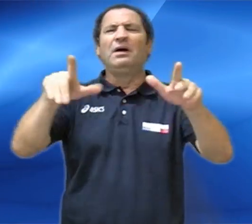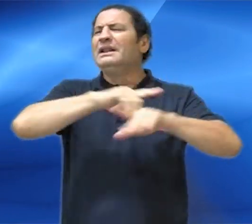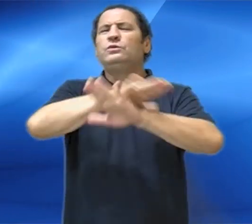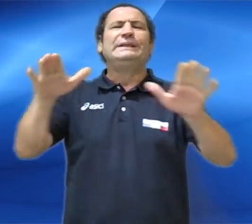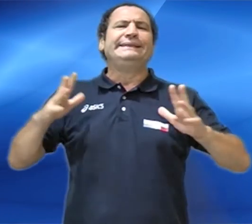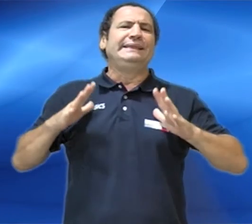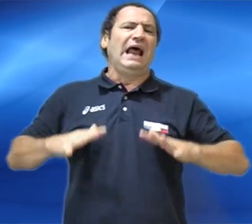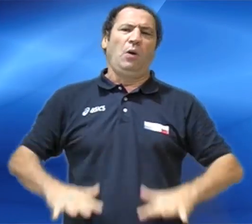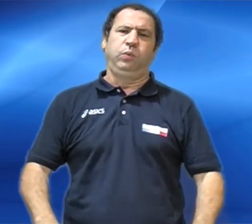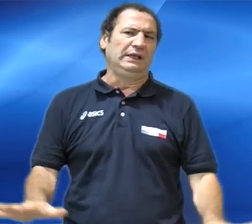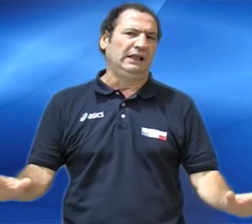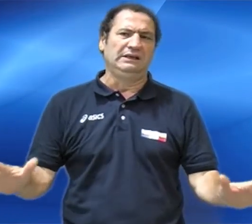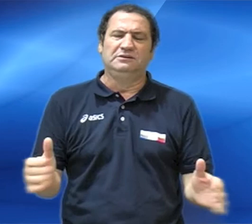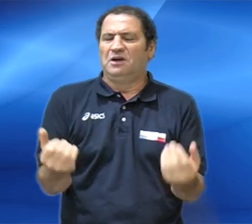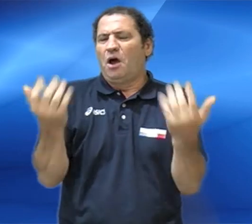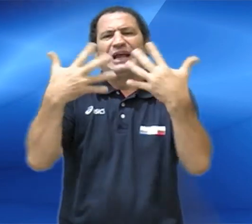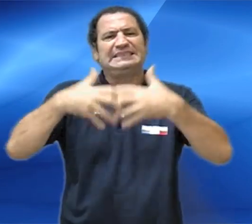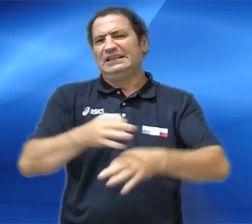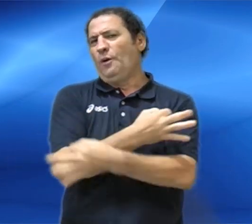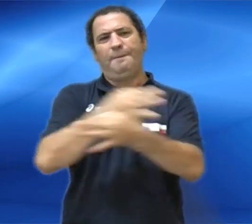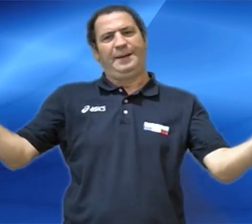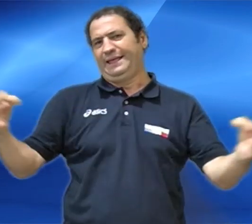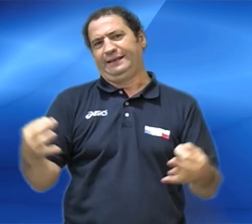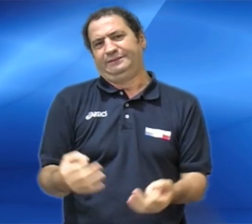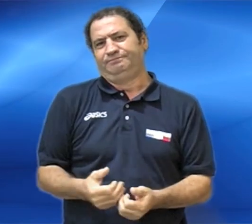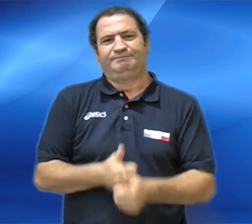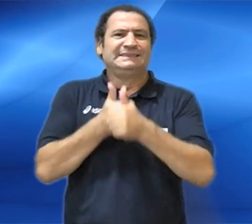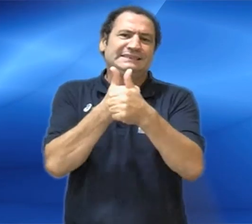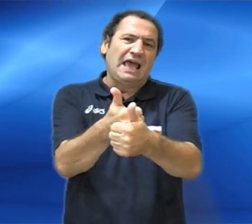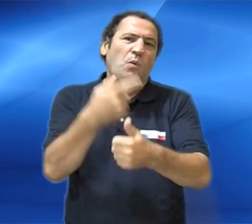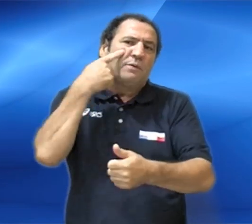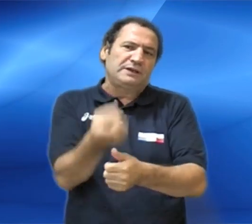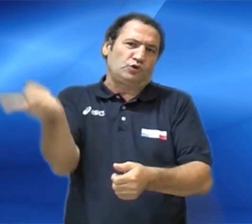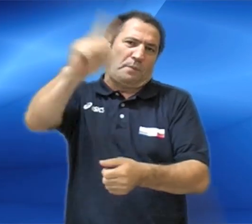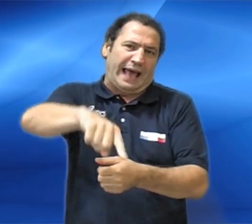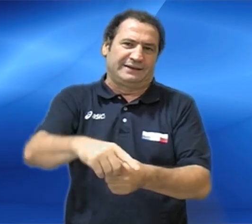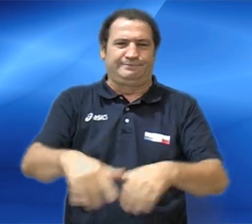I'm going to get out of I'm going to here. I'm going to get out of